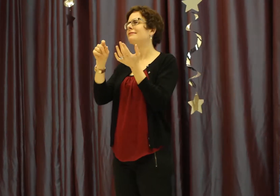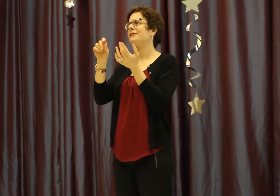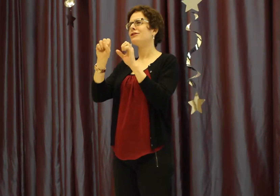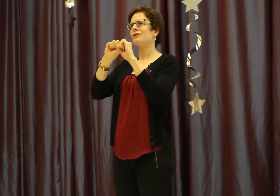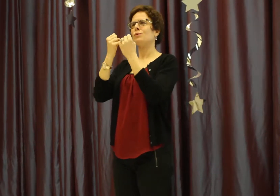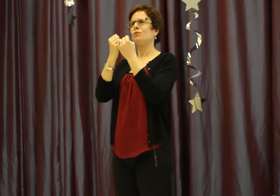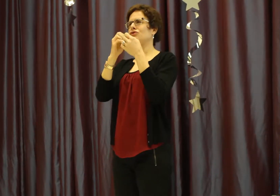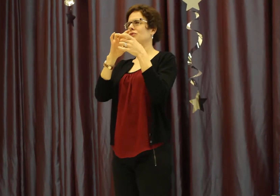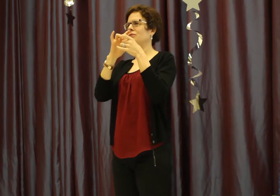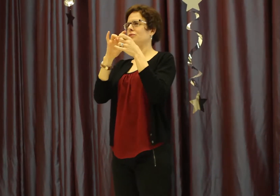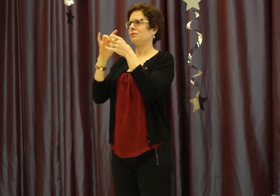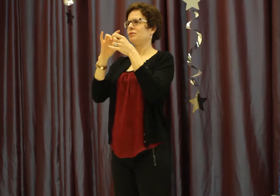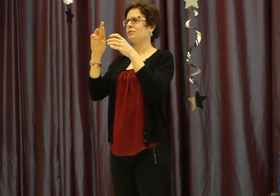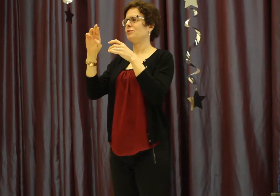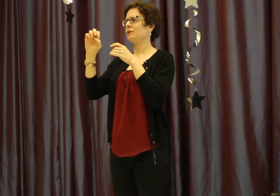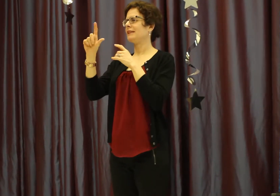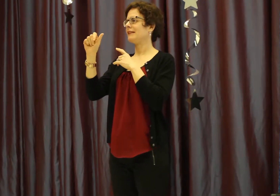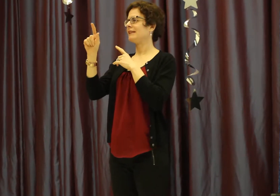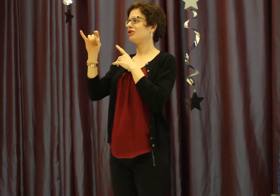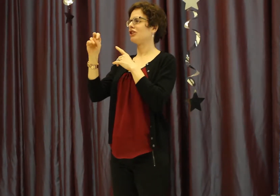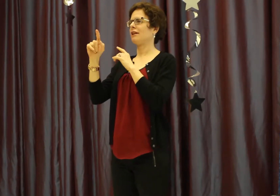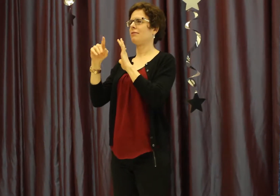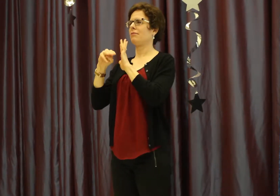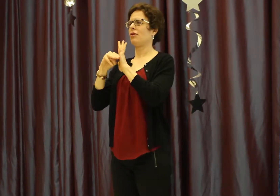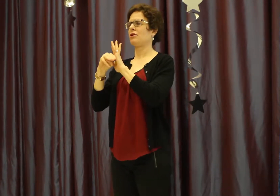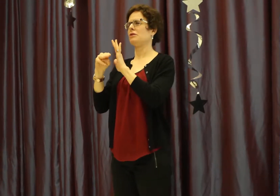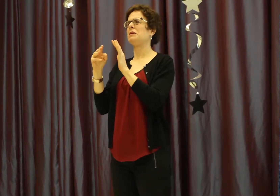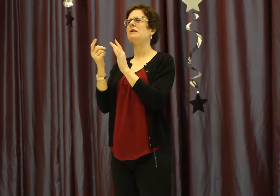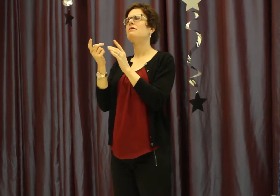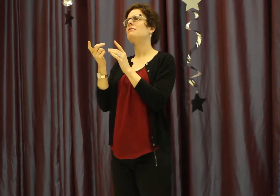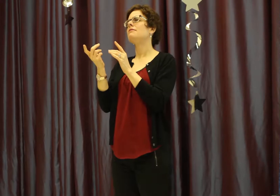The last model I'd like to touch upon here is the social-relational model.